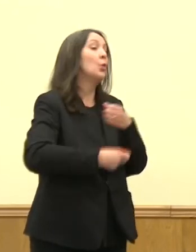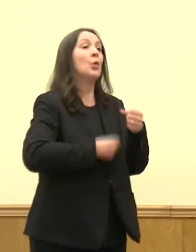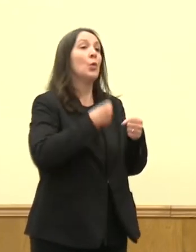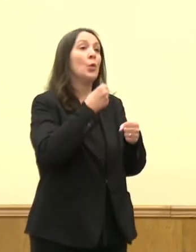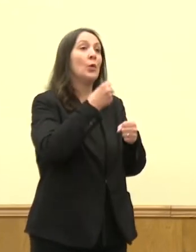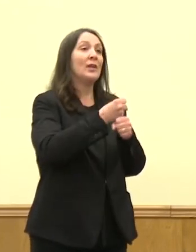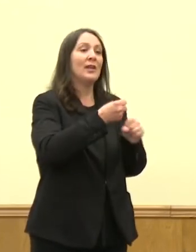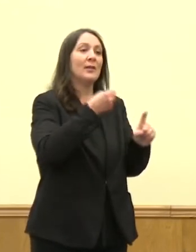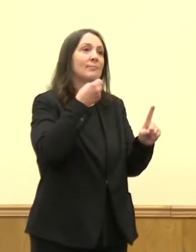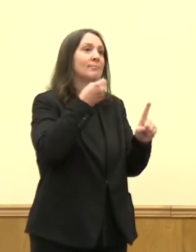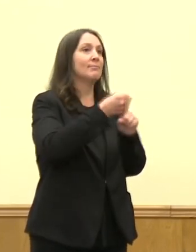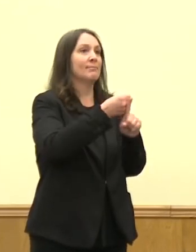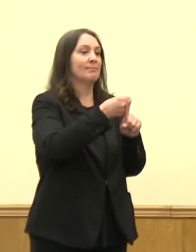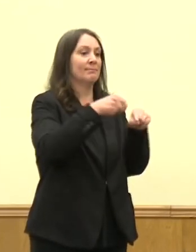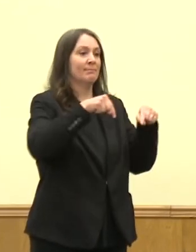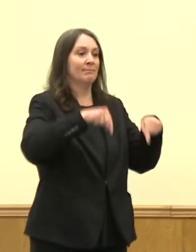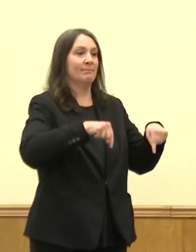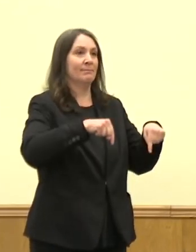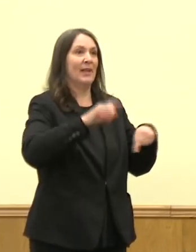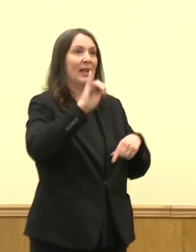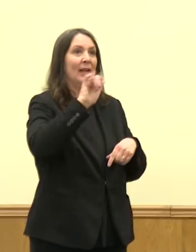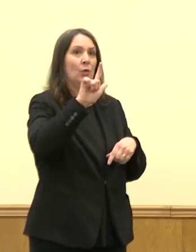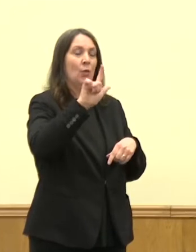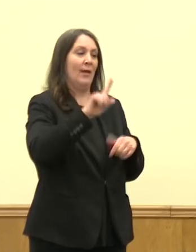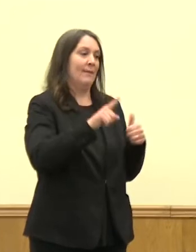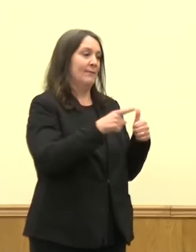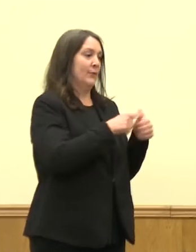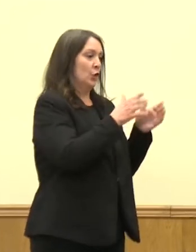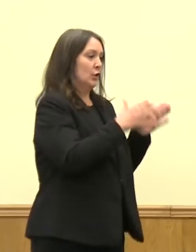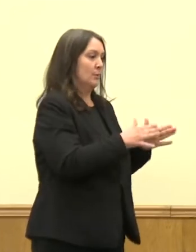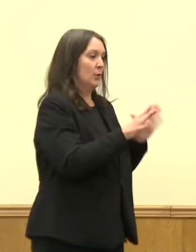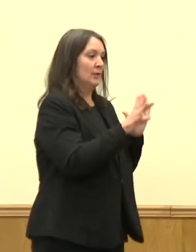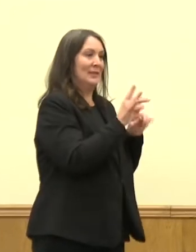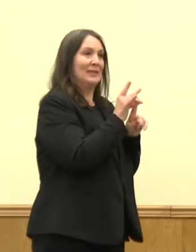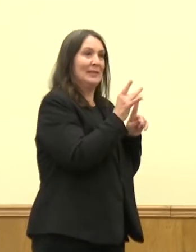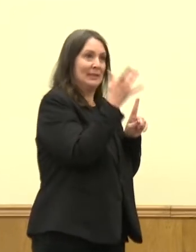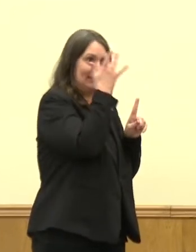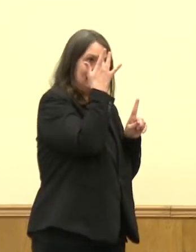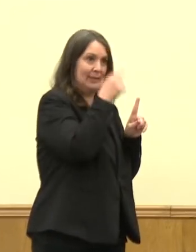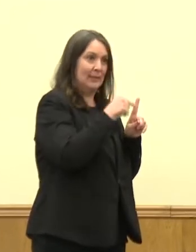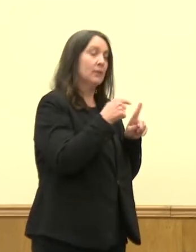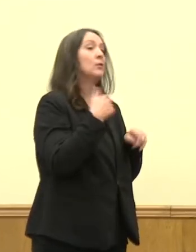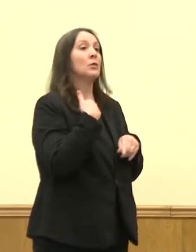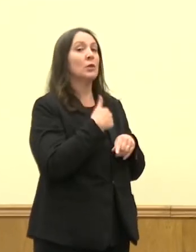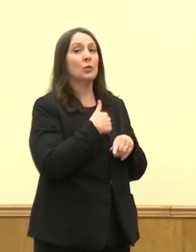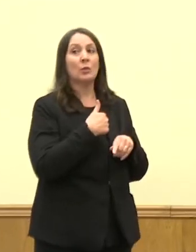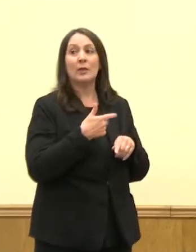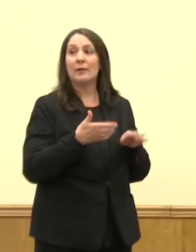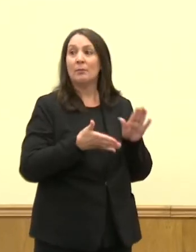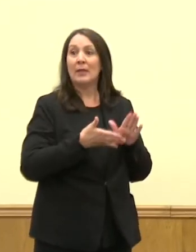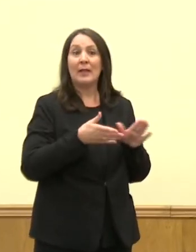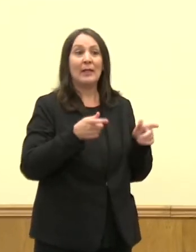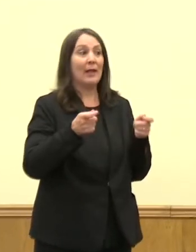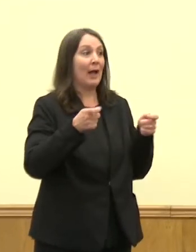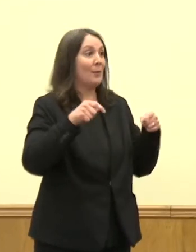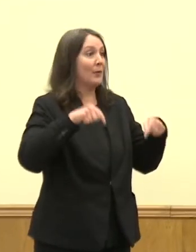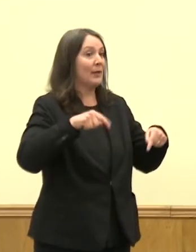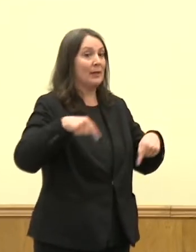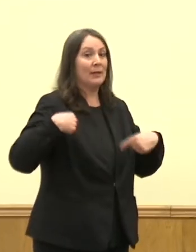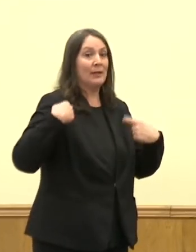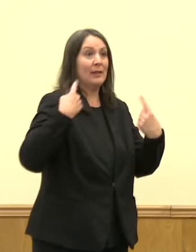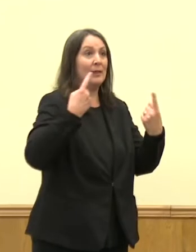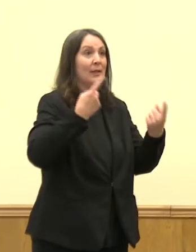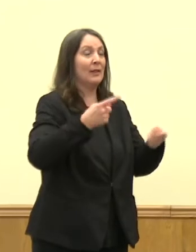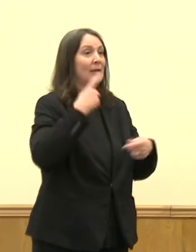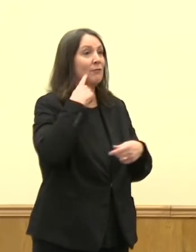of the first Illinoisan to have had COVID. So again, it's been two years since we've been operating in this type of new